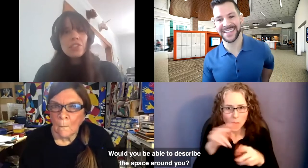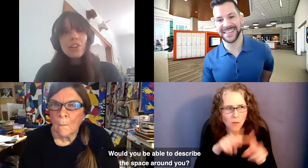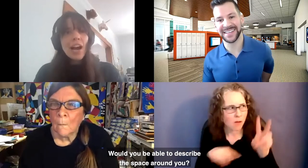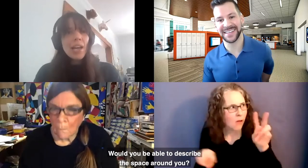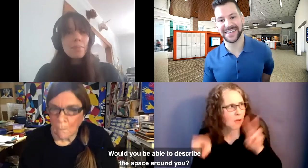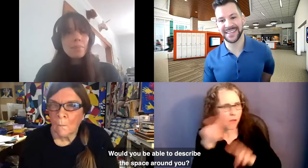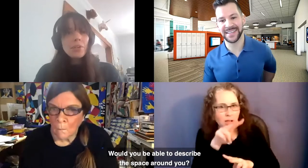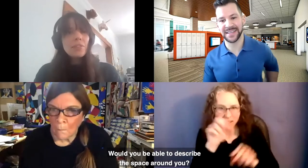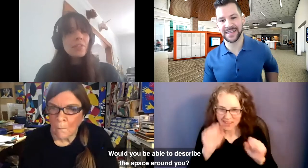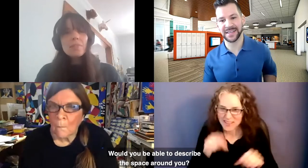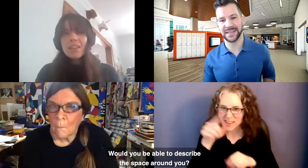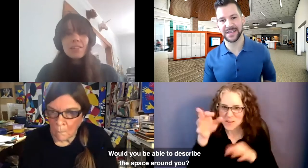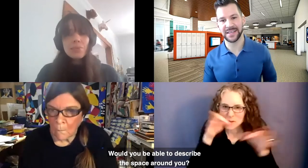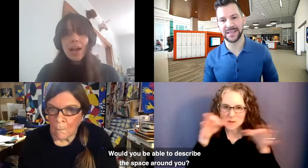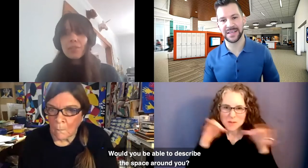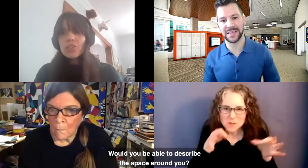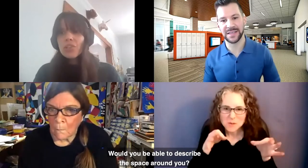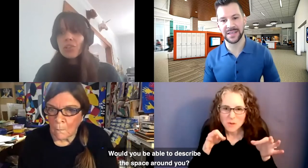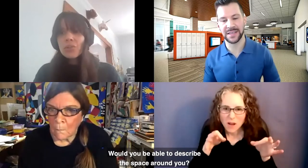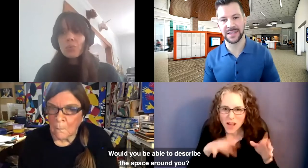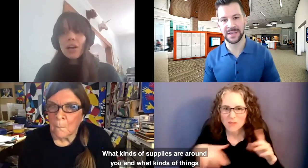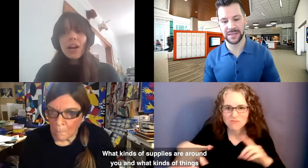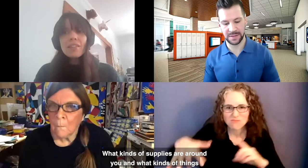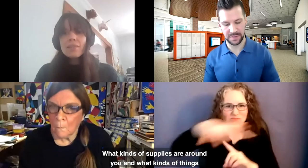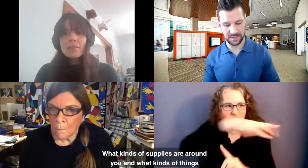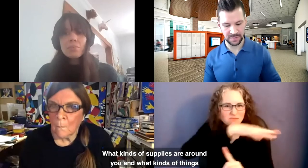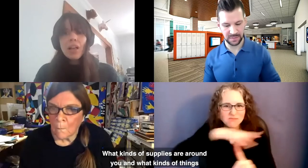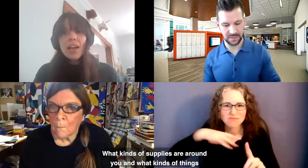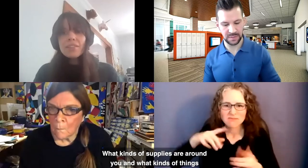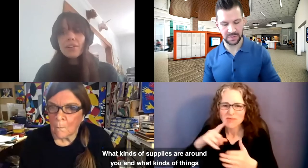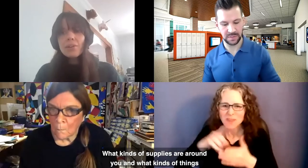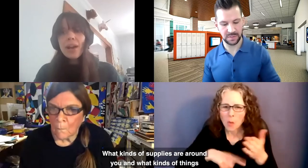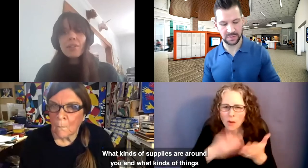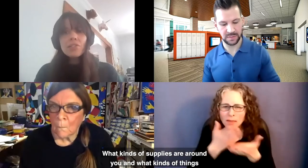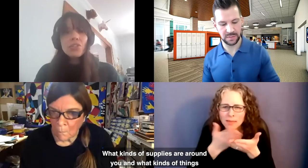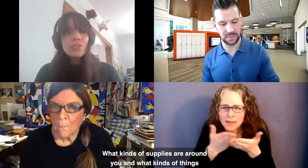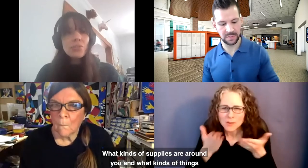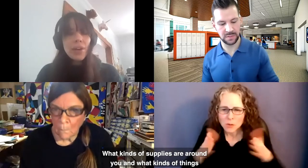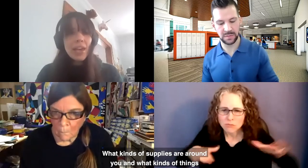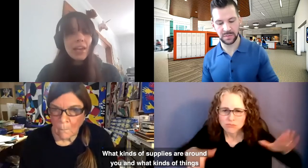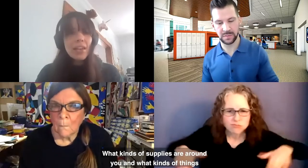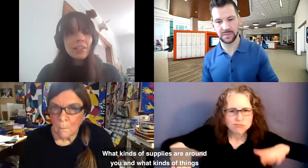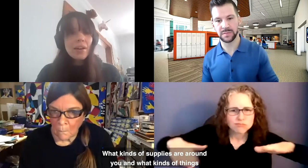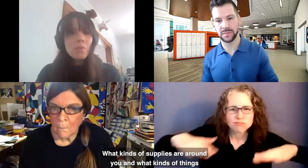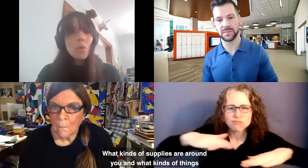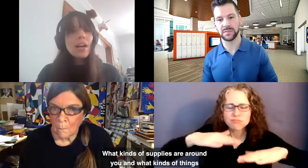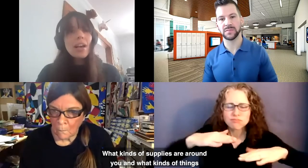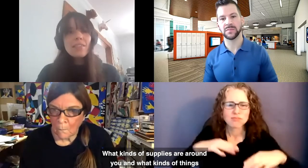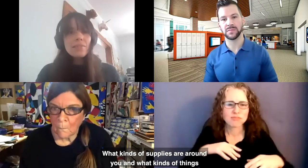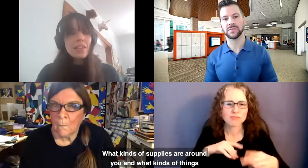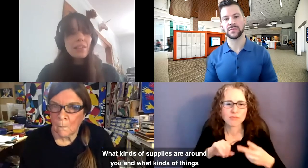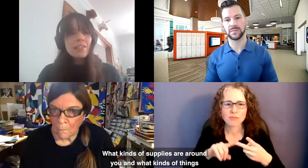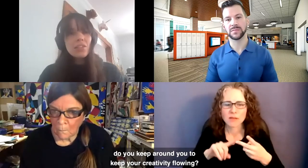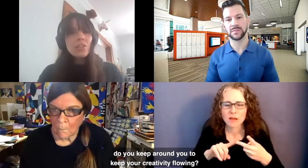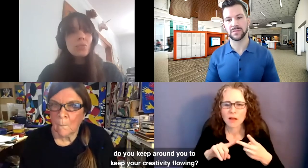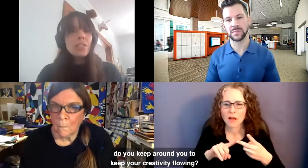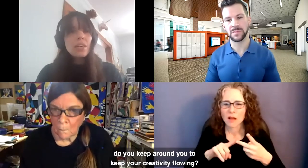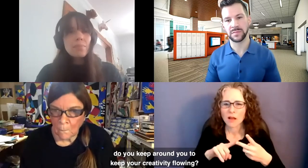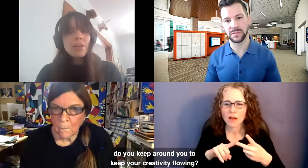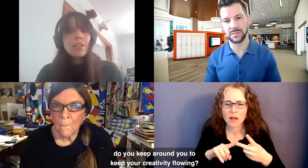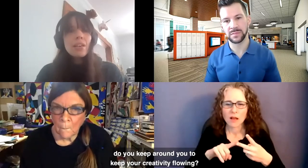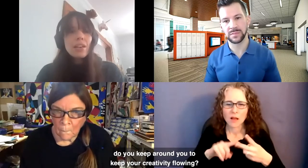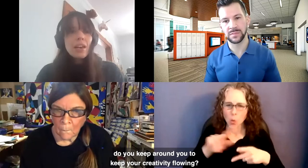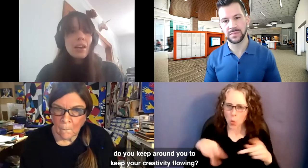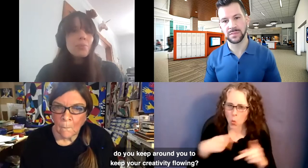describe the space around you? What kinds of supplies are around you? And what kinds of things do you